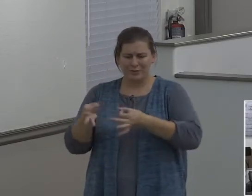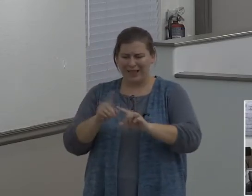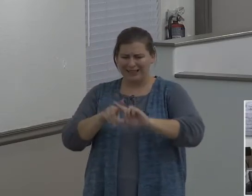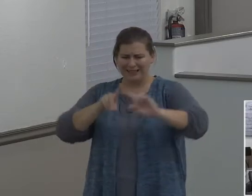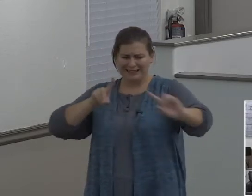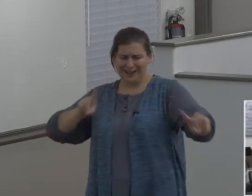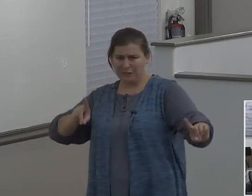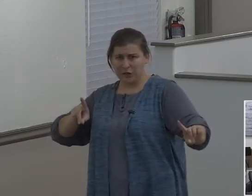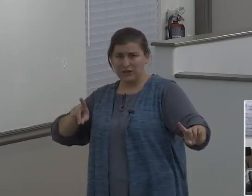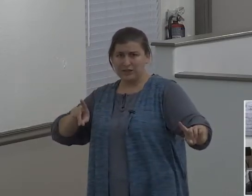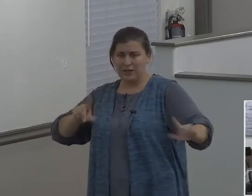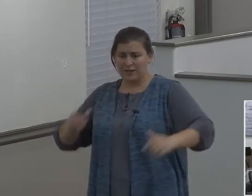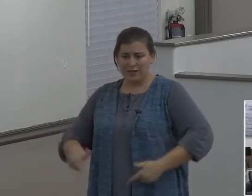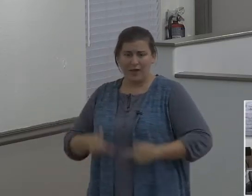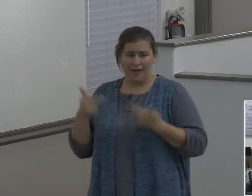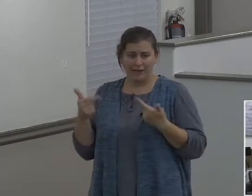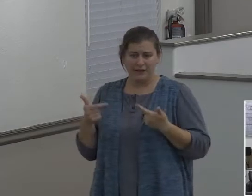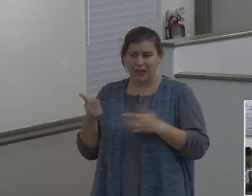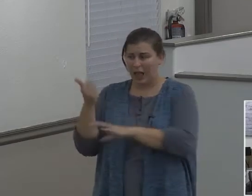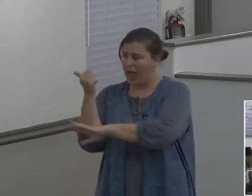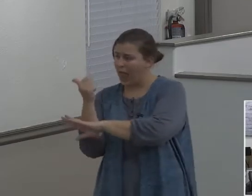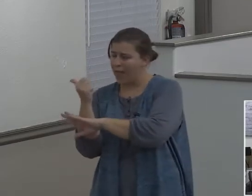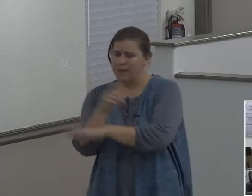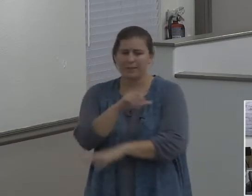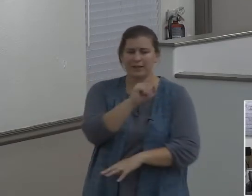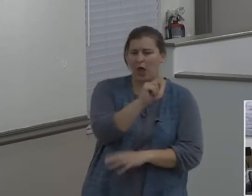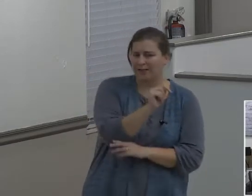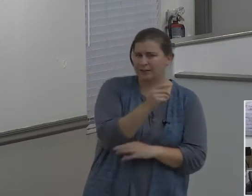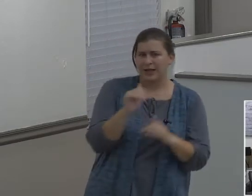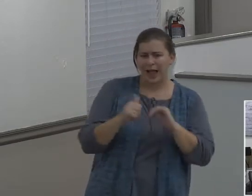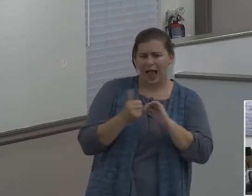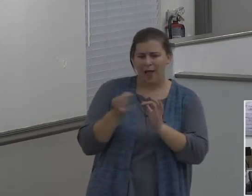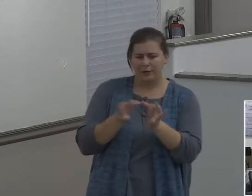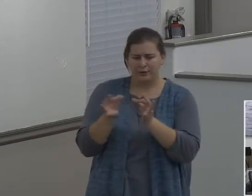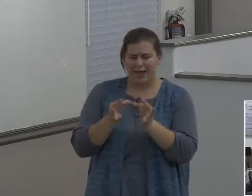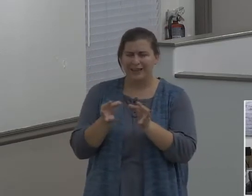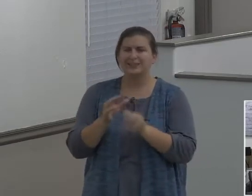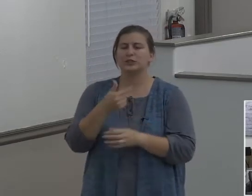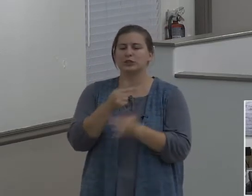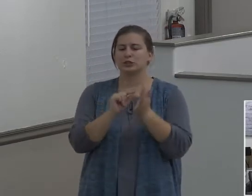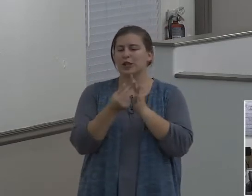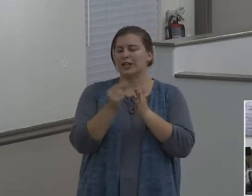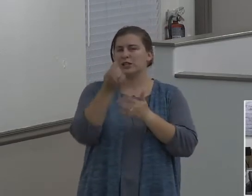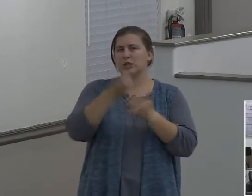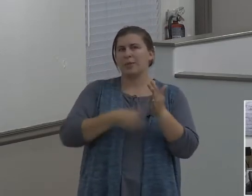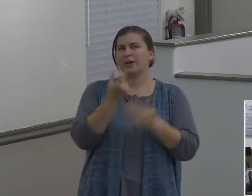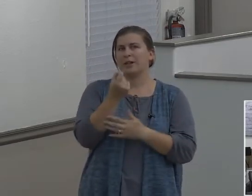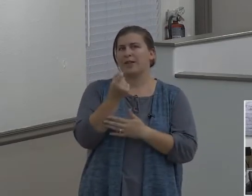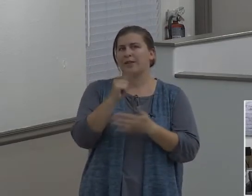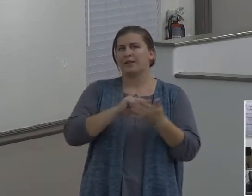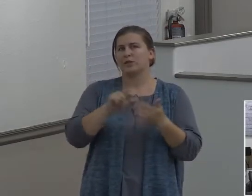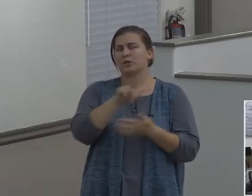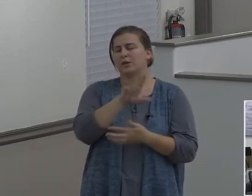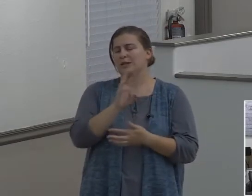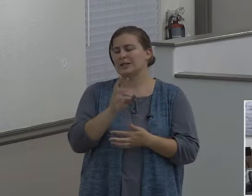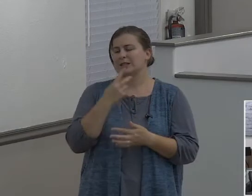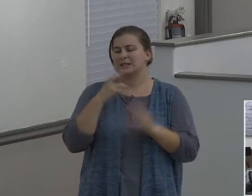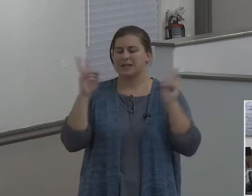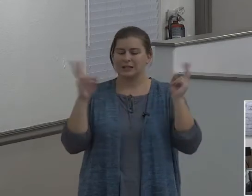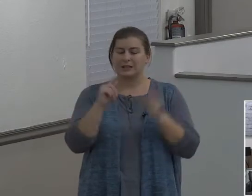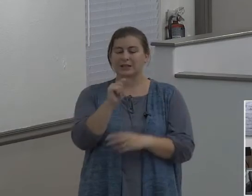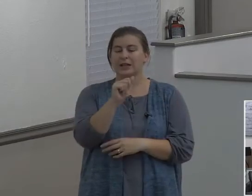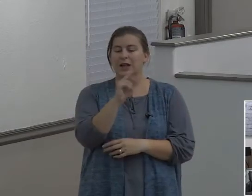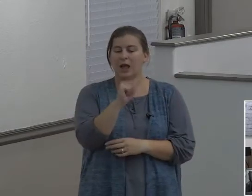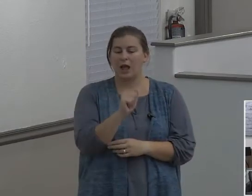you know, and so forth? In Genesis 11, 26, the Bible says, Terah lived 70 years and begat Abram, Nahor, and